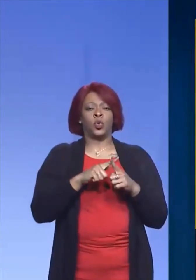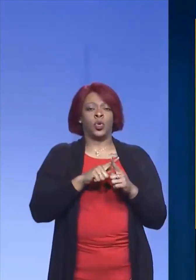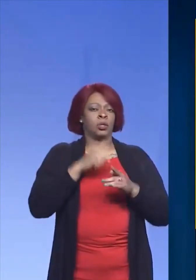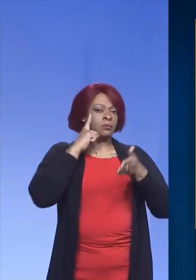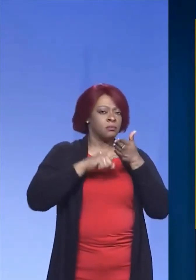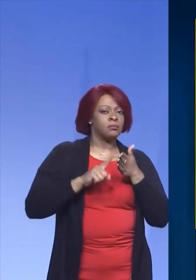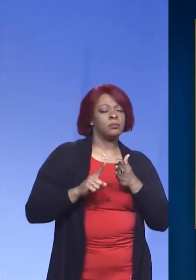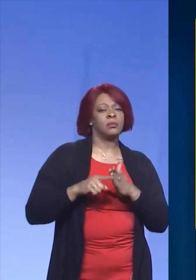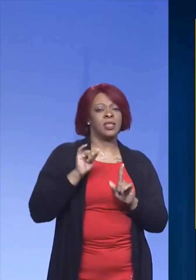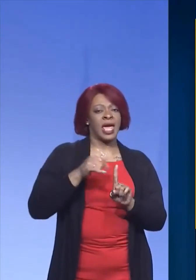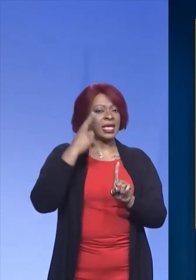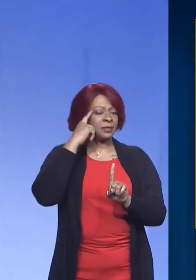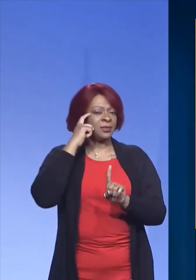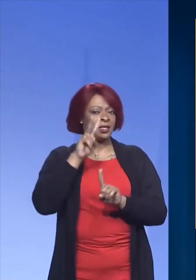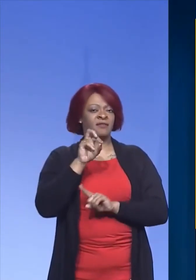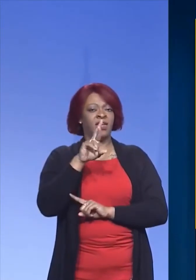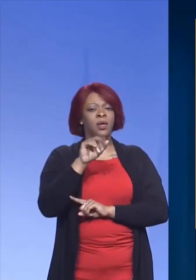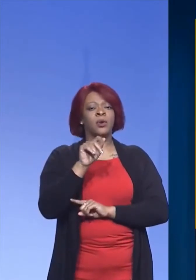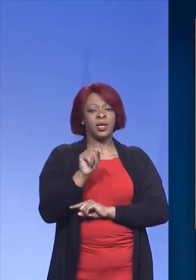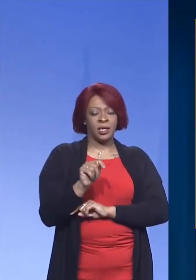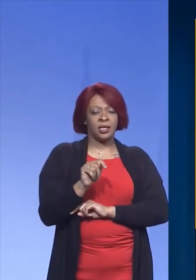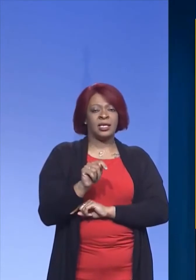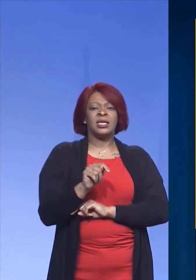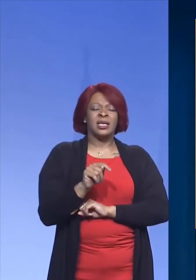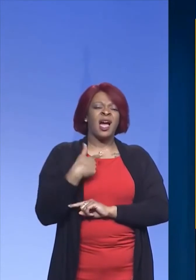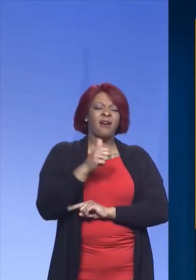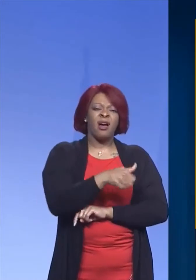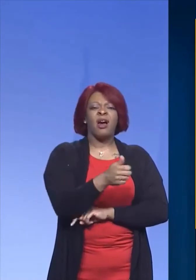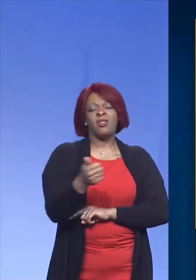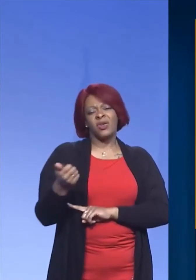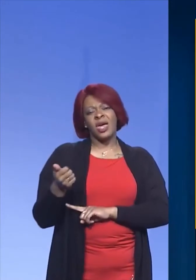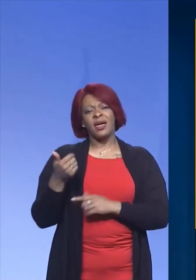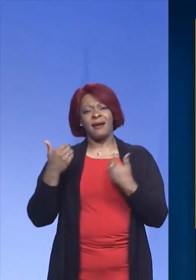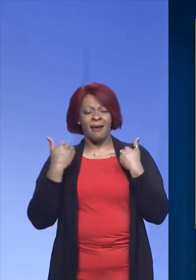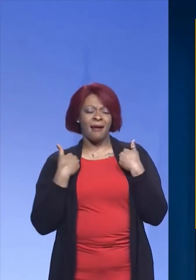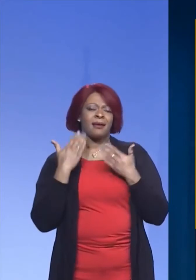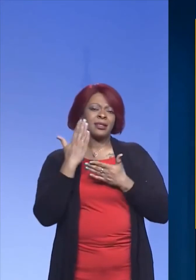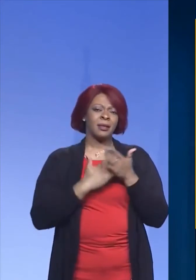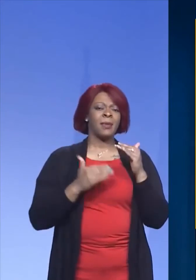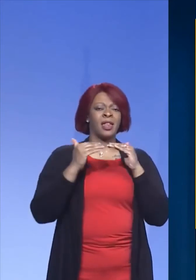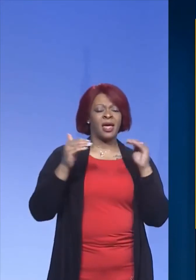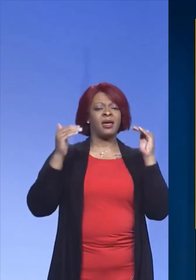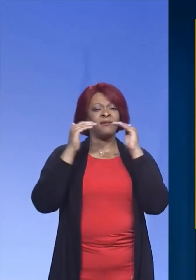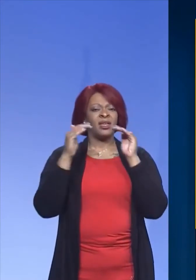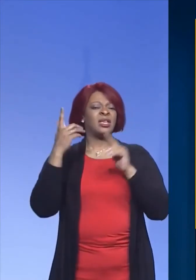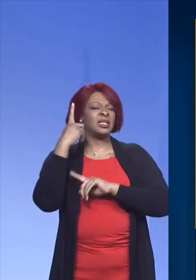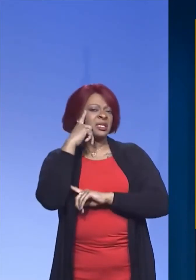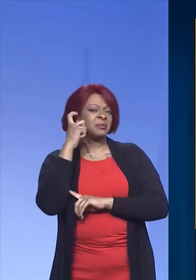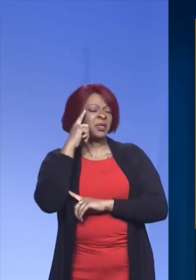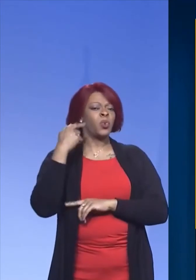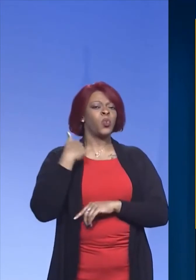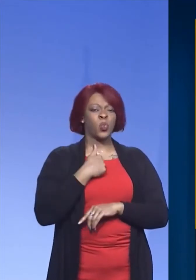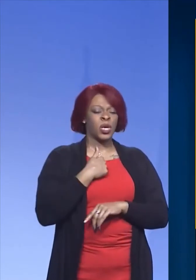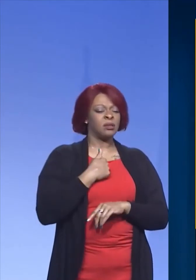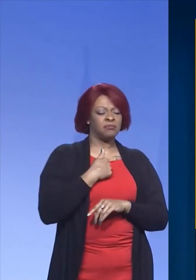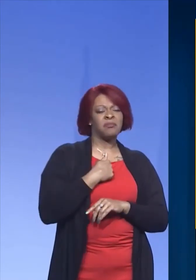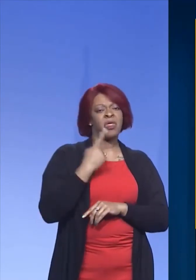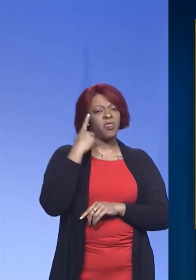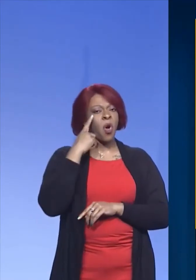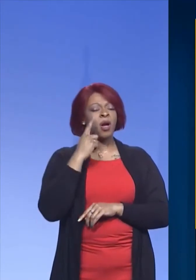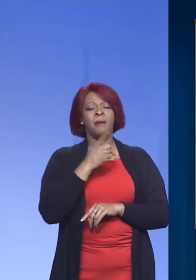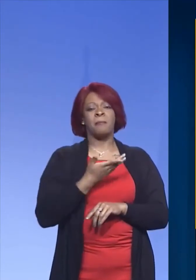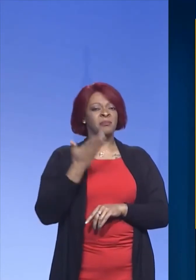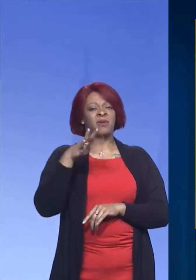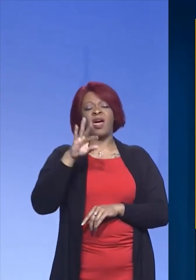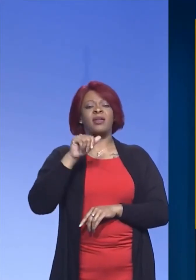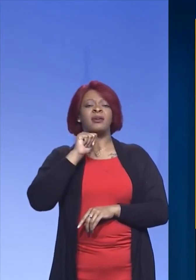suspicious variants. And there have been others that have had some level of suspicion that we've pursued, but they didn't, you know, they,